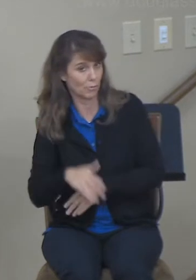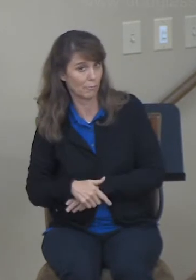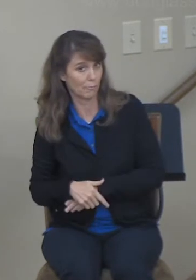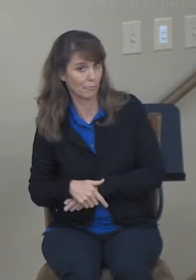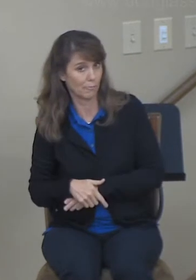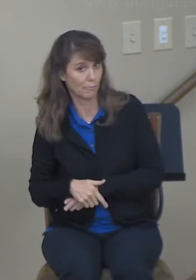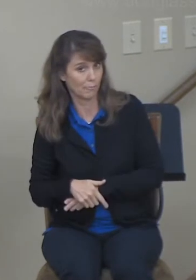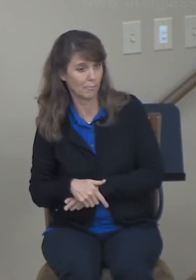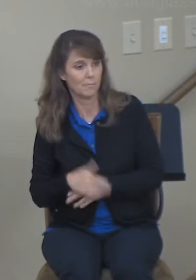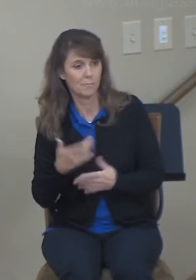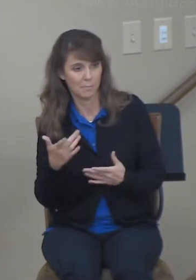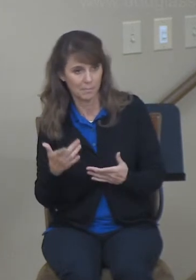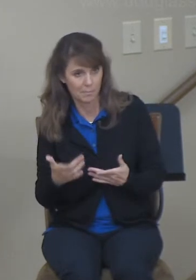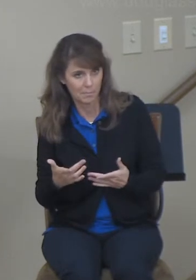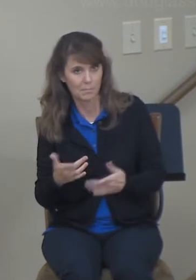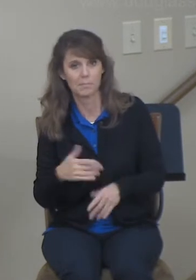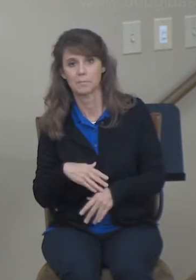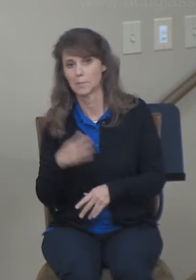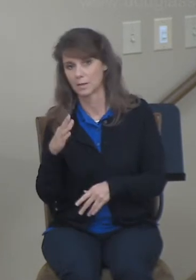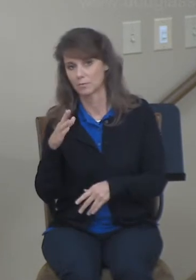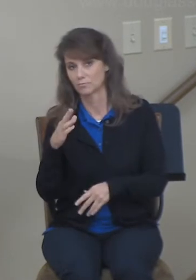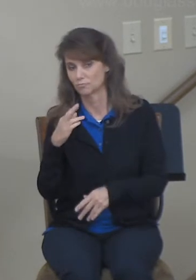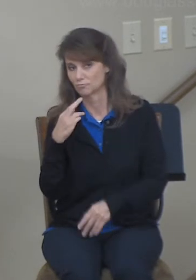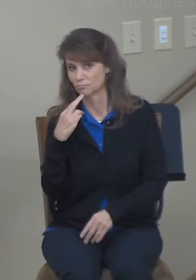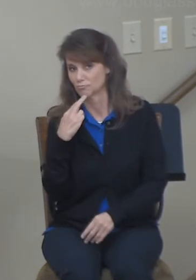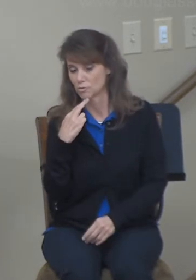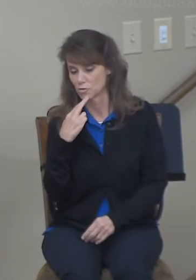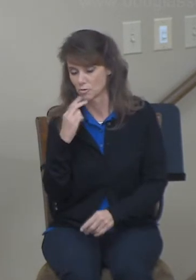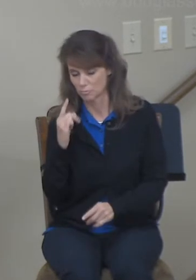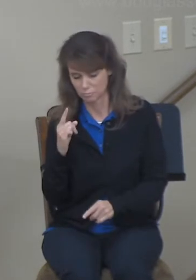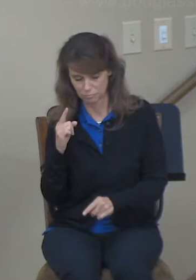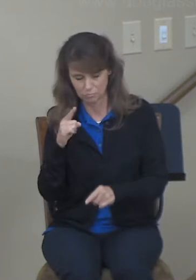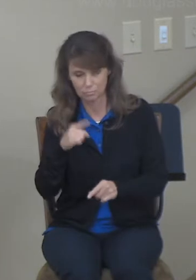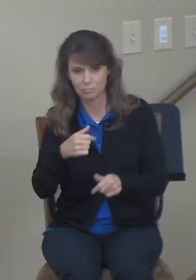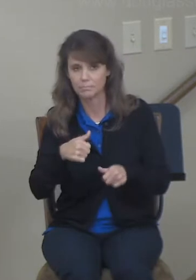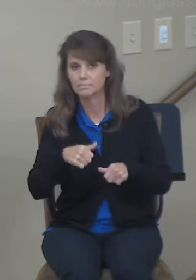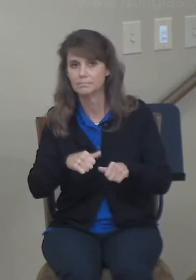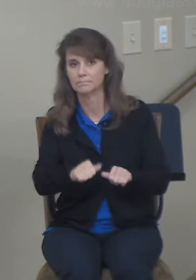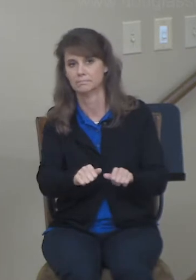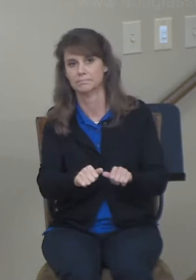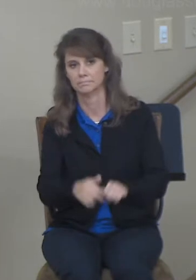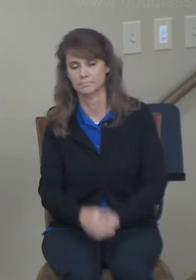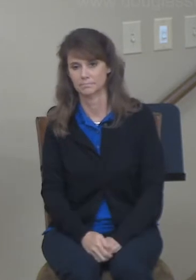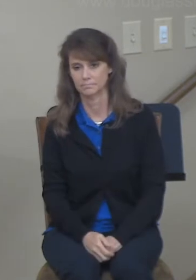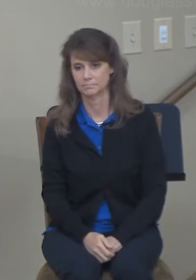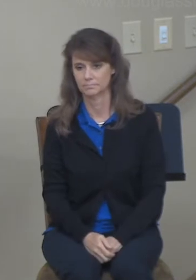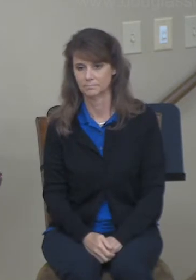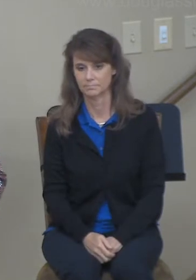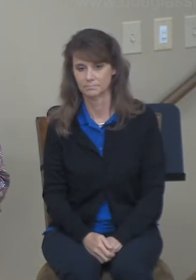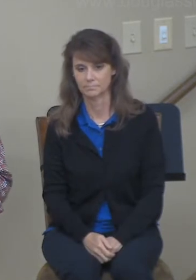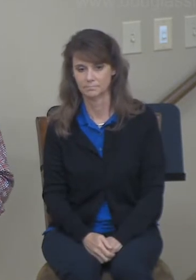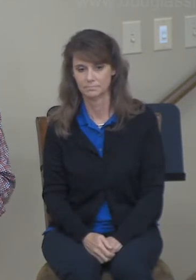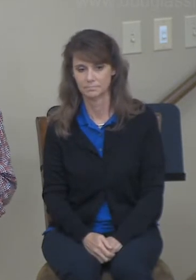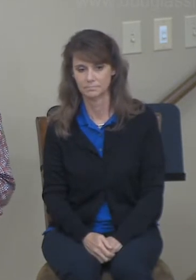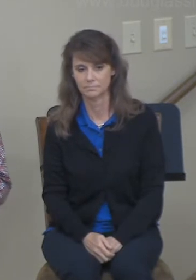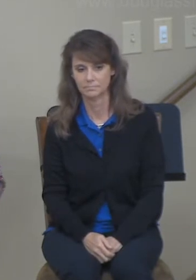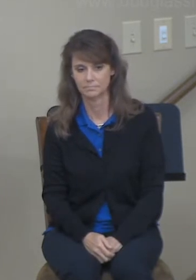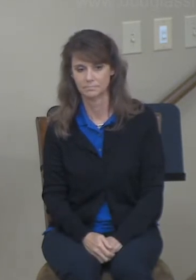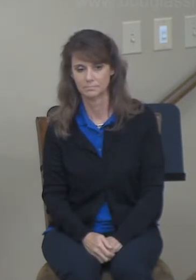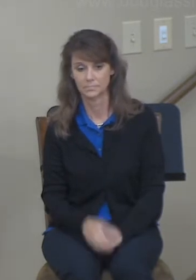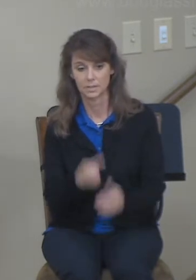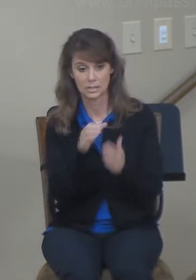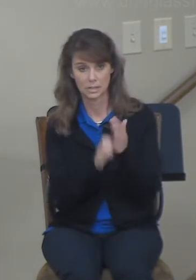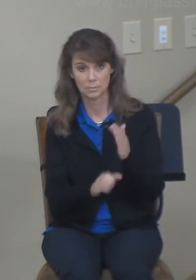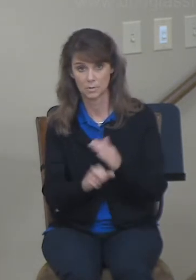Boaz's attraction and Ruth's security. And so, in the rest of chapter